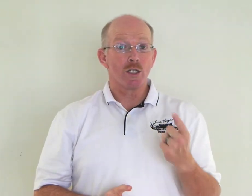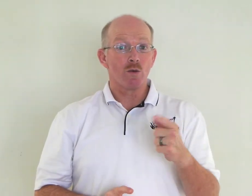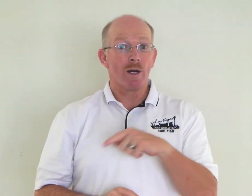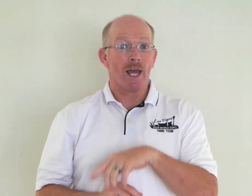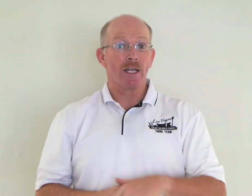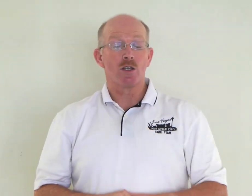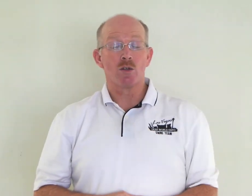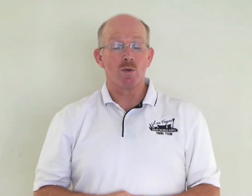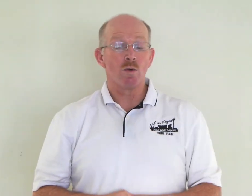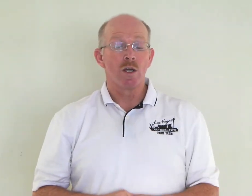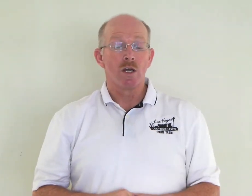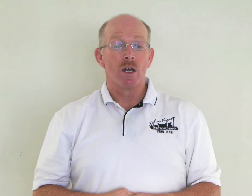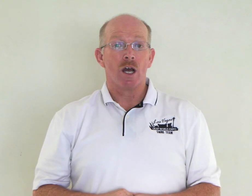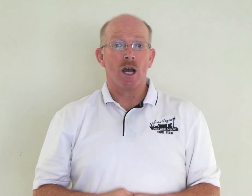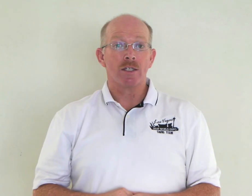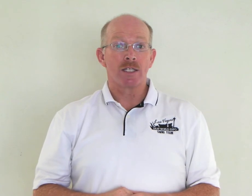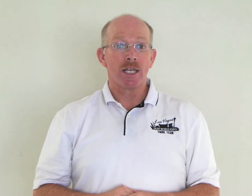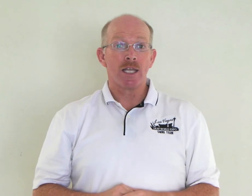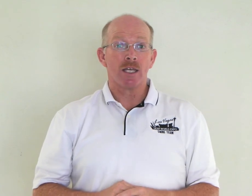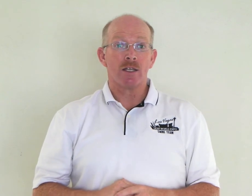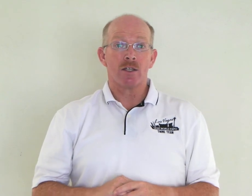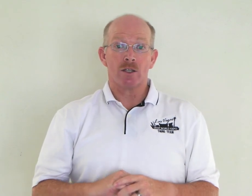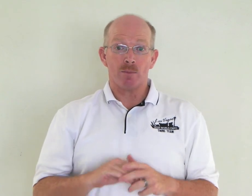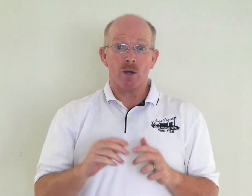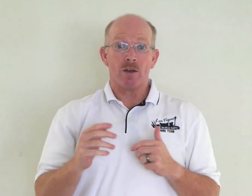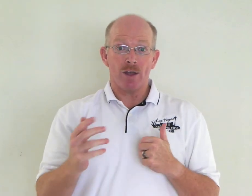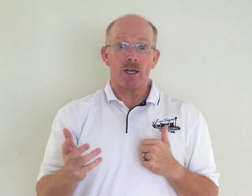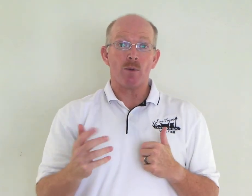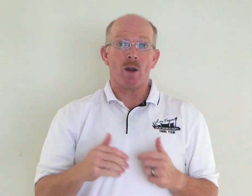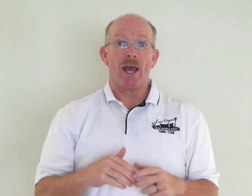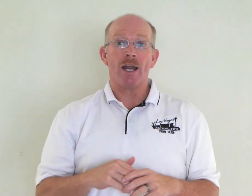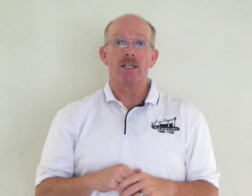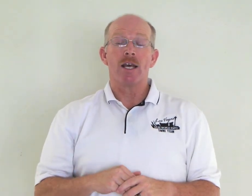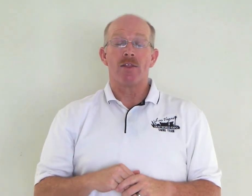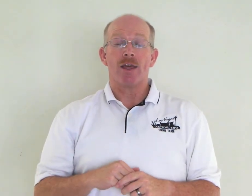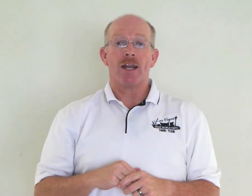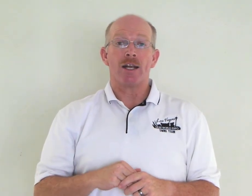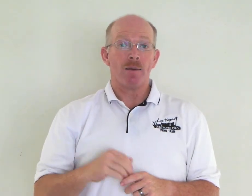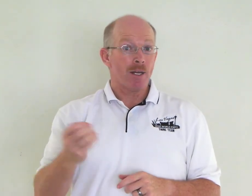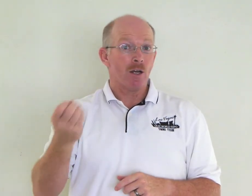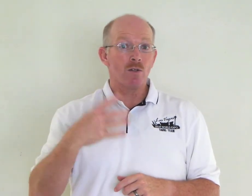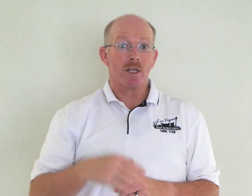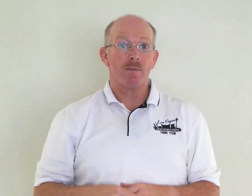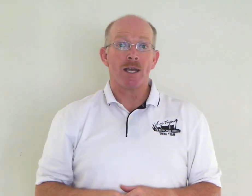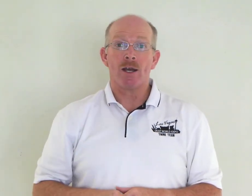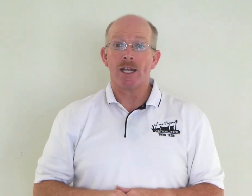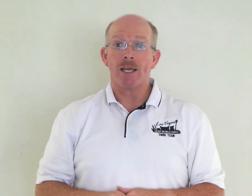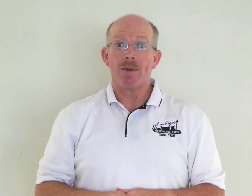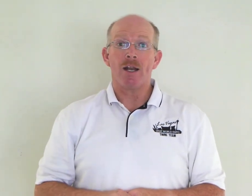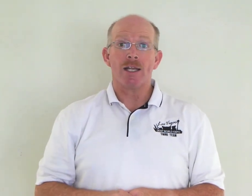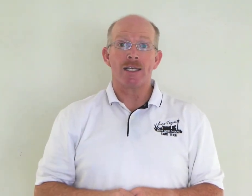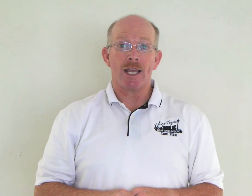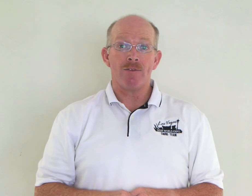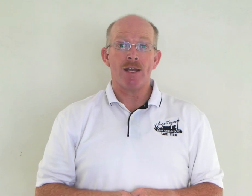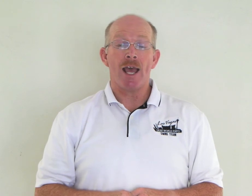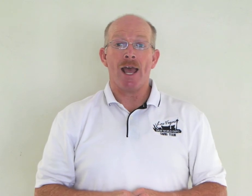you would like to see the book available at, then let me know. Send me an email at david at